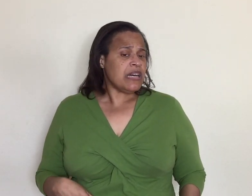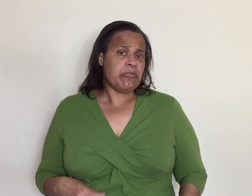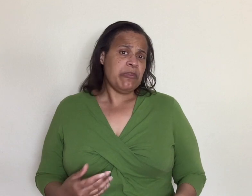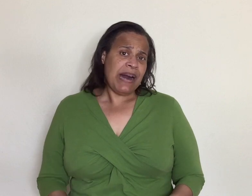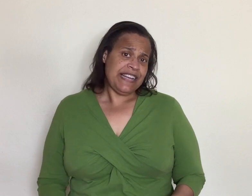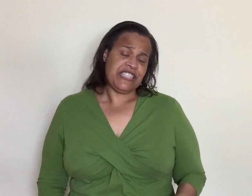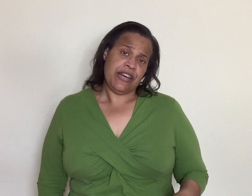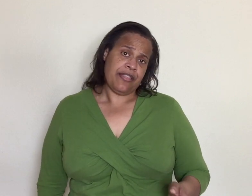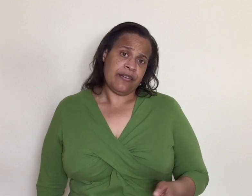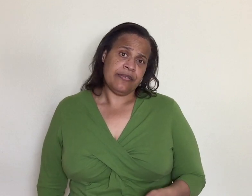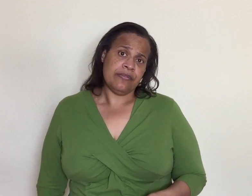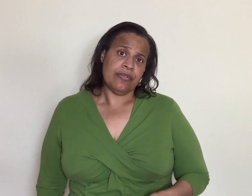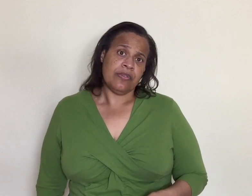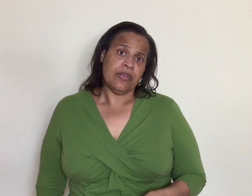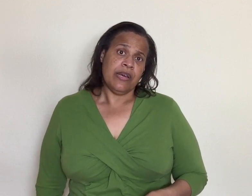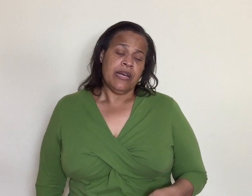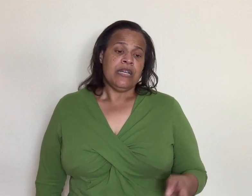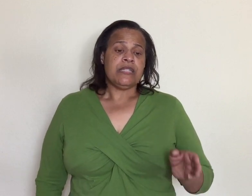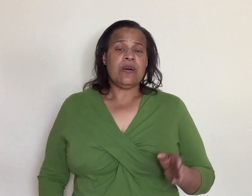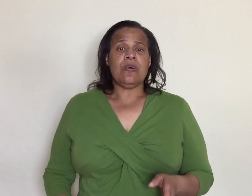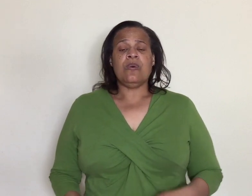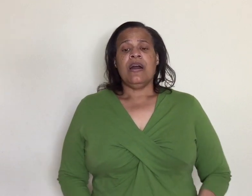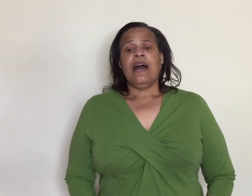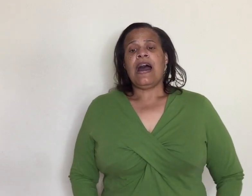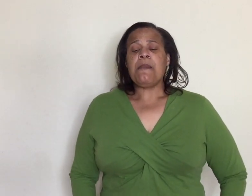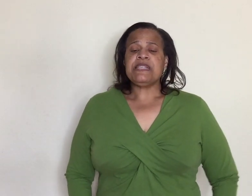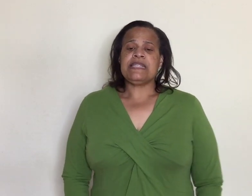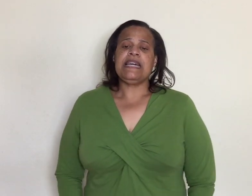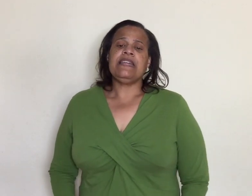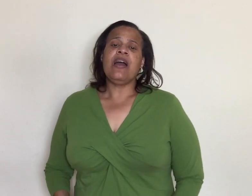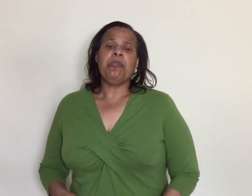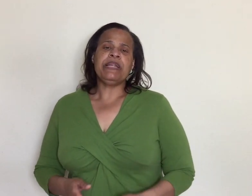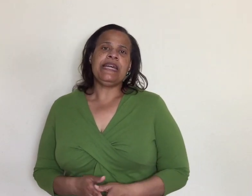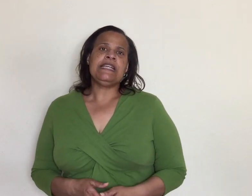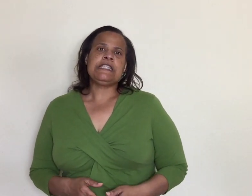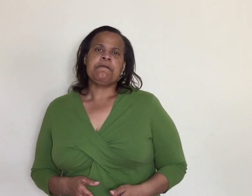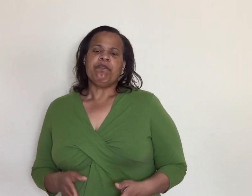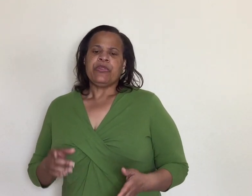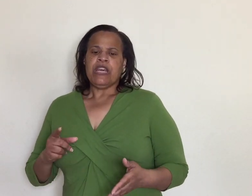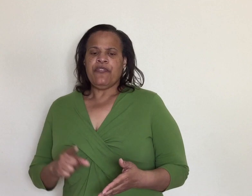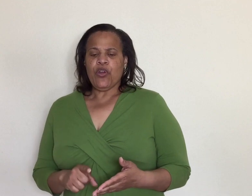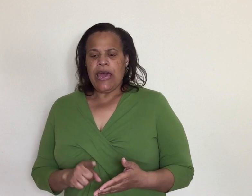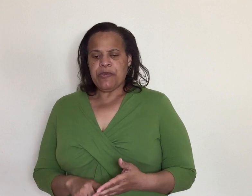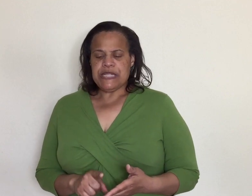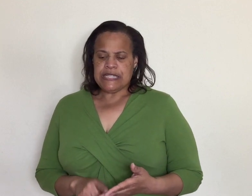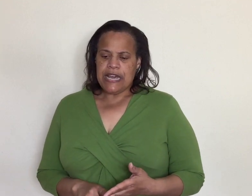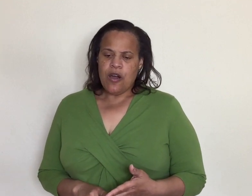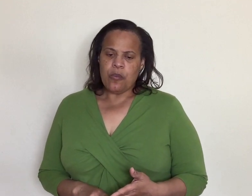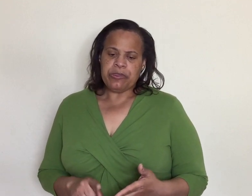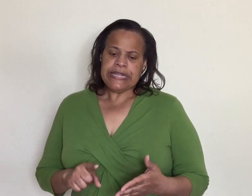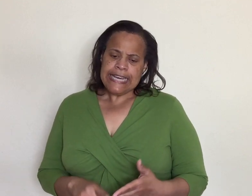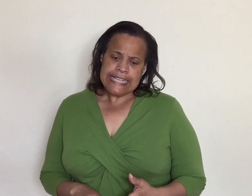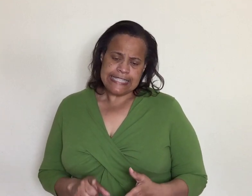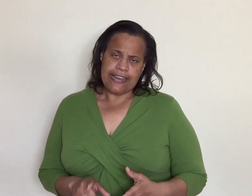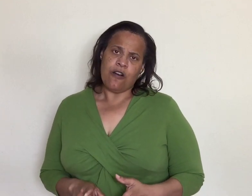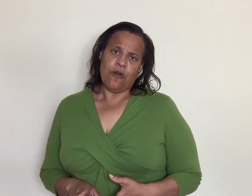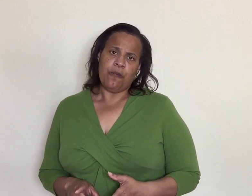gonna be by each other so i'm just saying y'all please if you're able to stay home please stay home